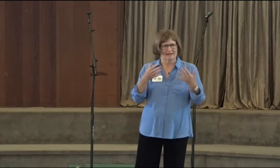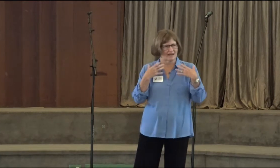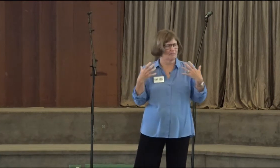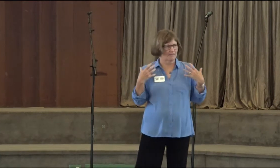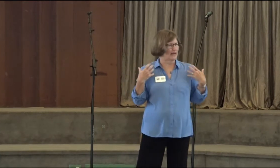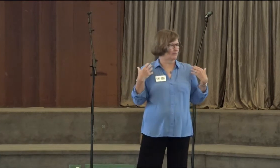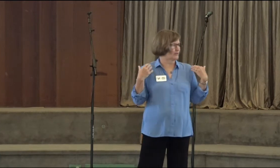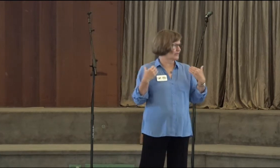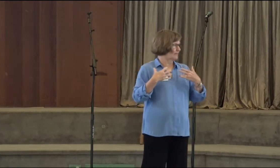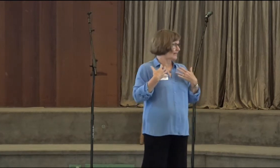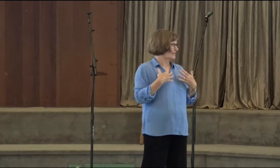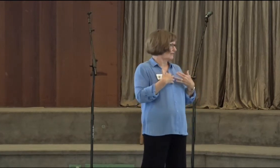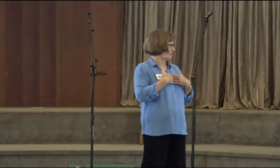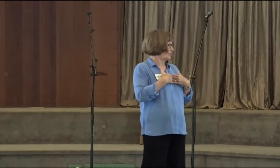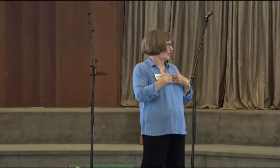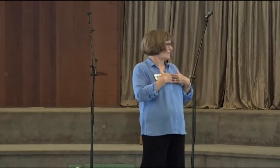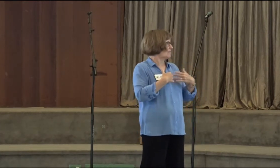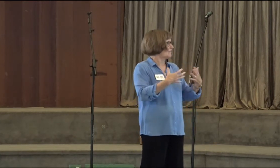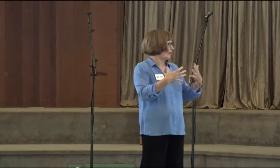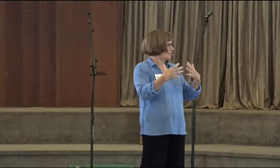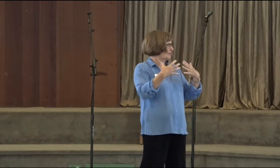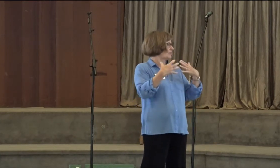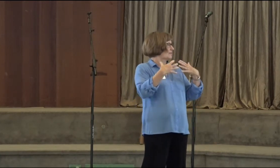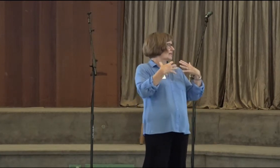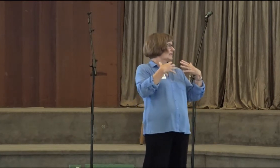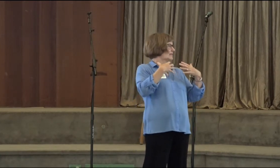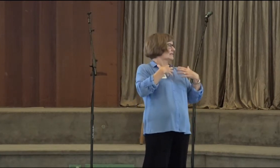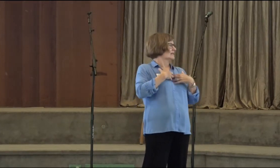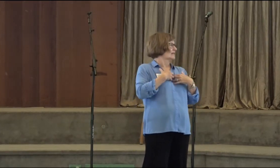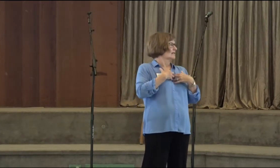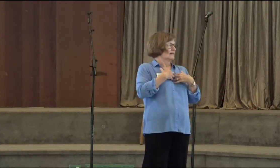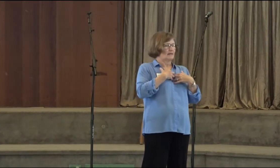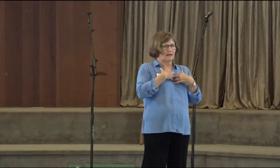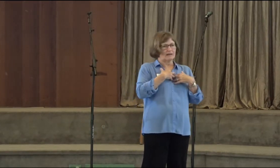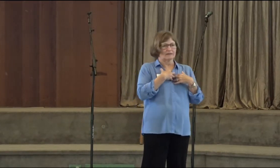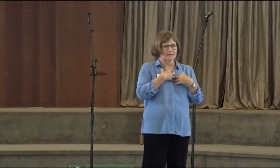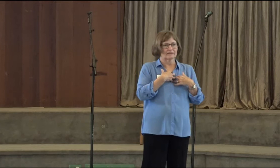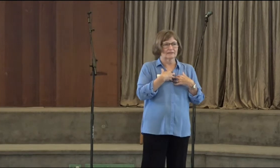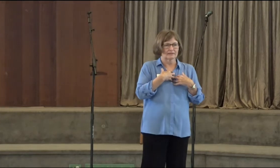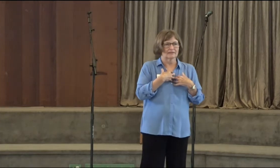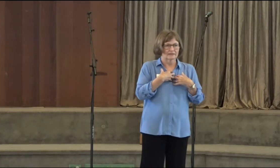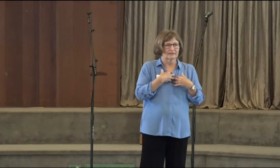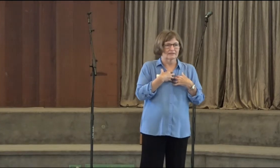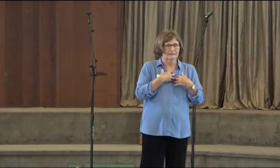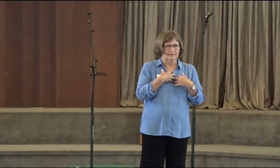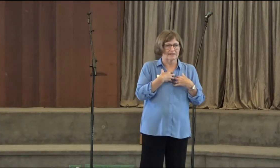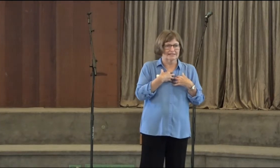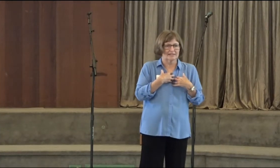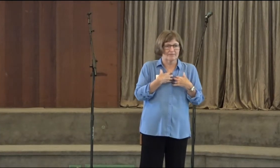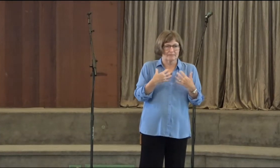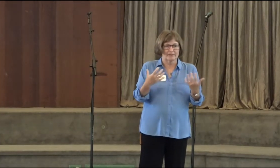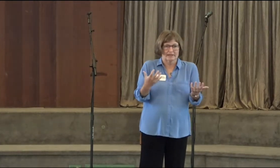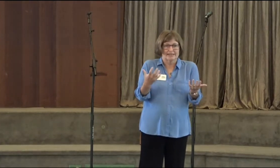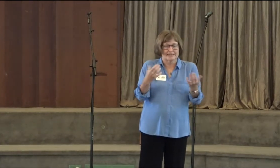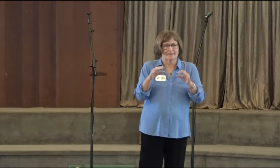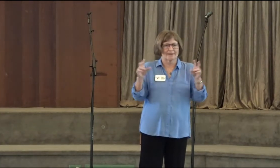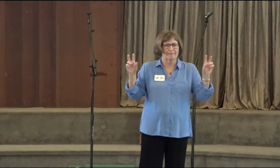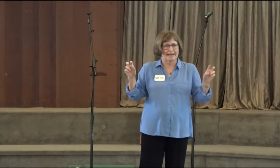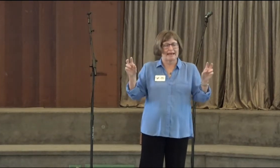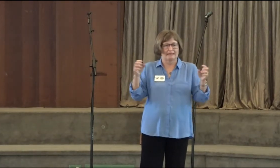saying, I'm a bad person because I feel shame. I'm a bad person because, yeah, I did something